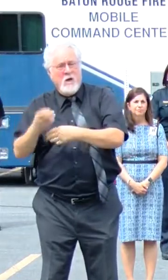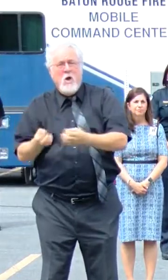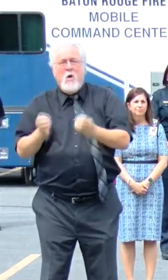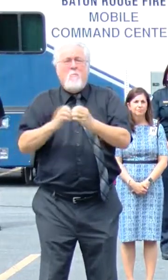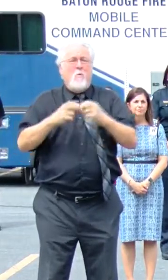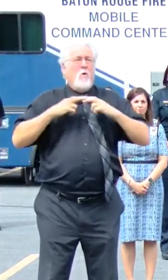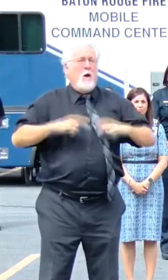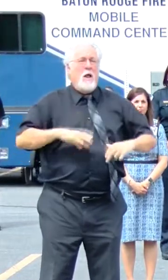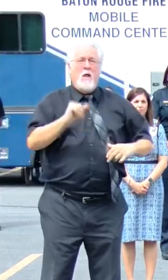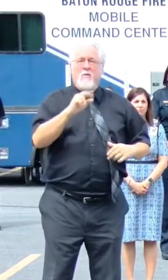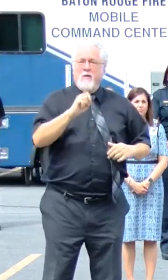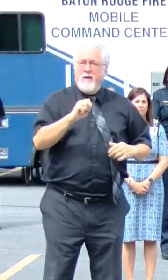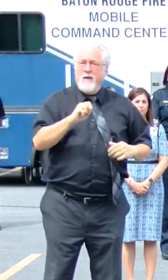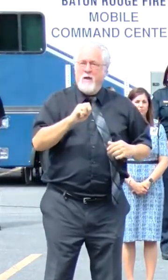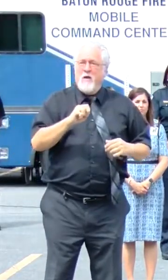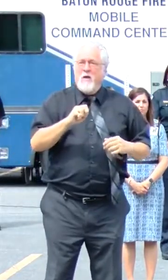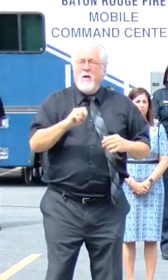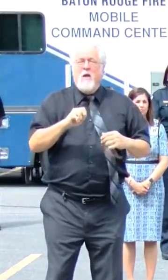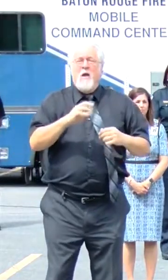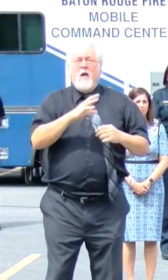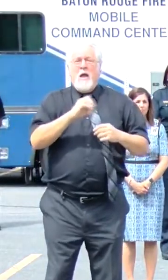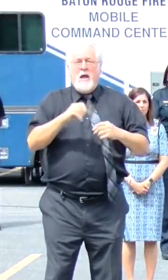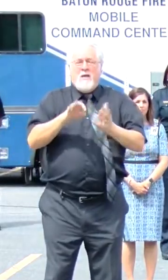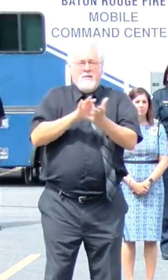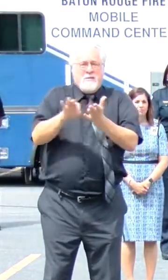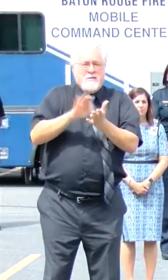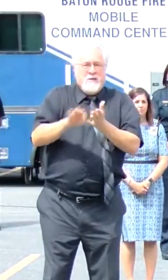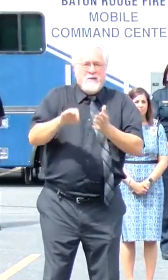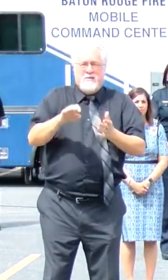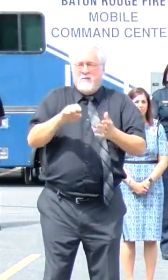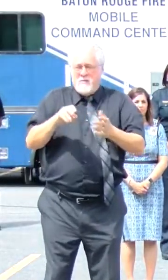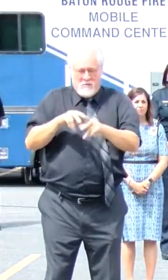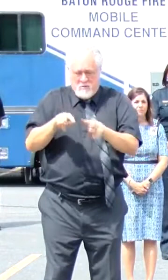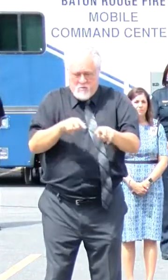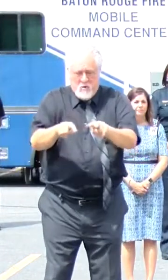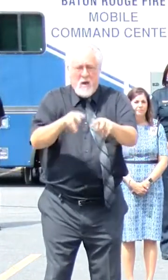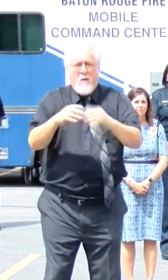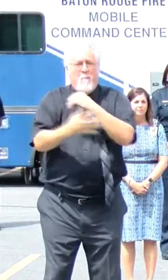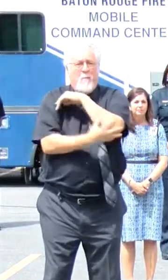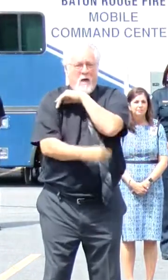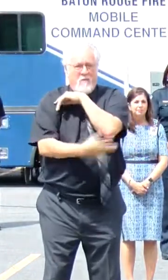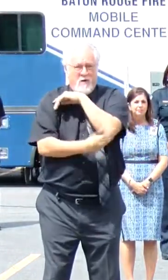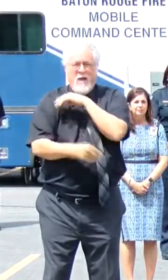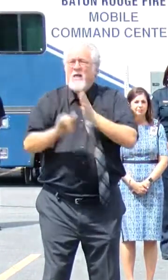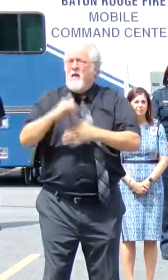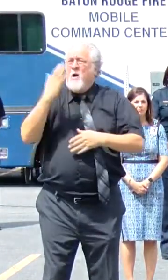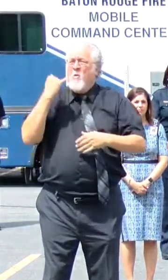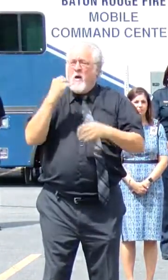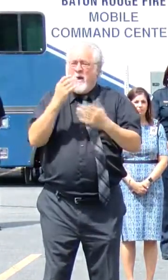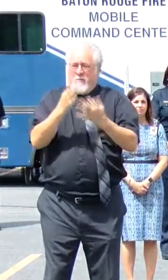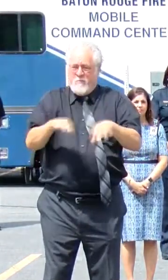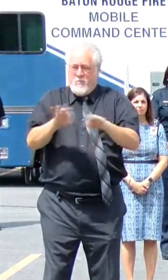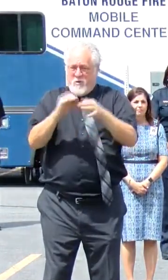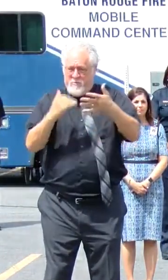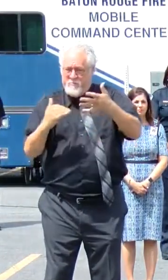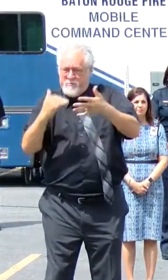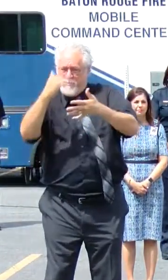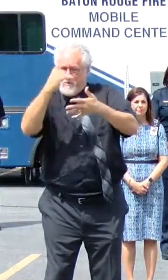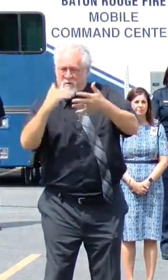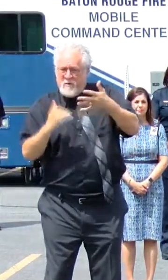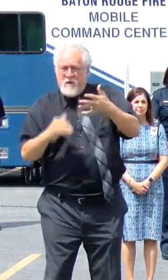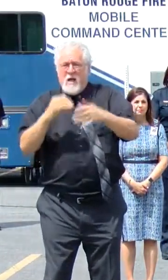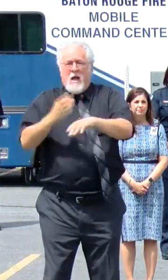care coverage and census tracts of poverty in our community. It's why prioritizing upgrading